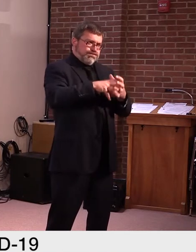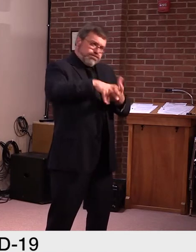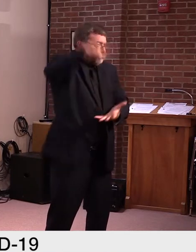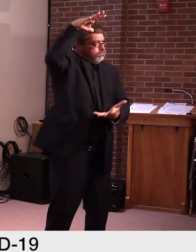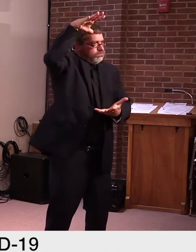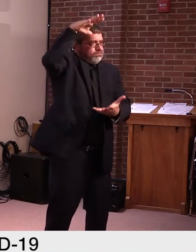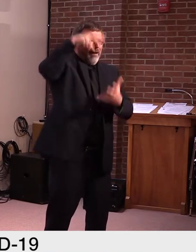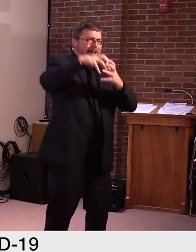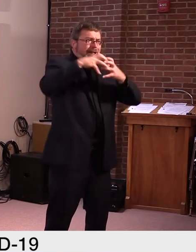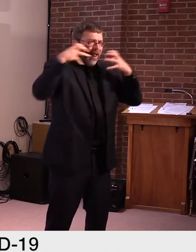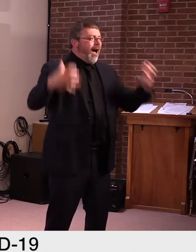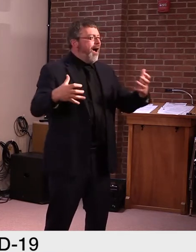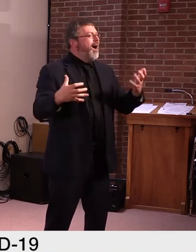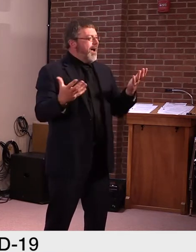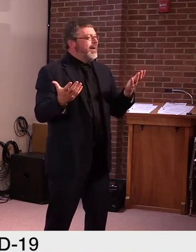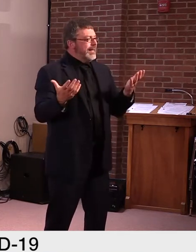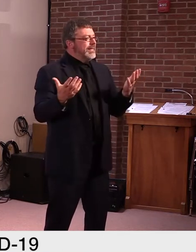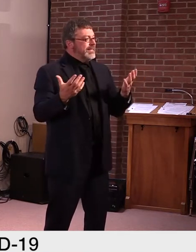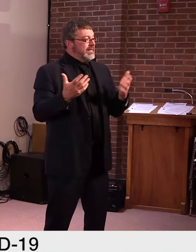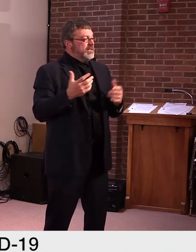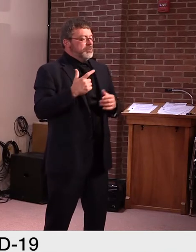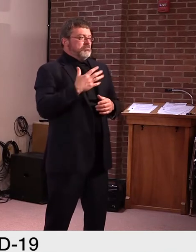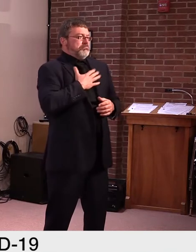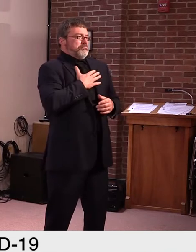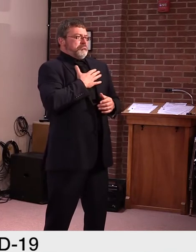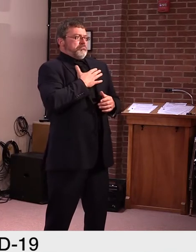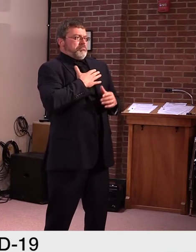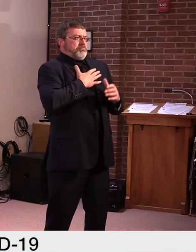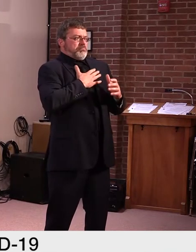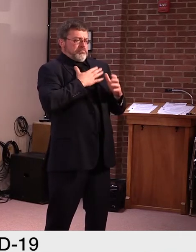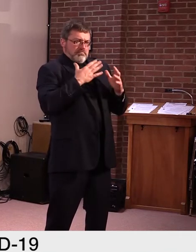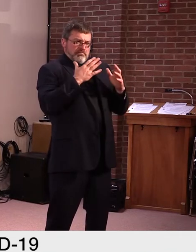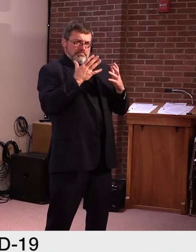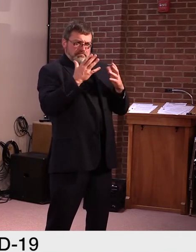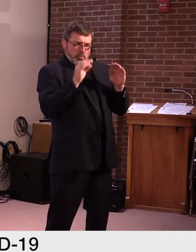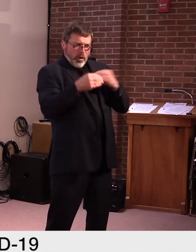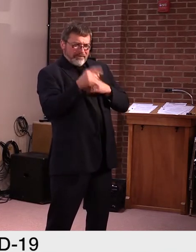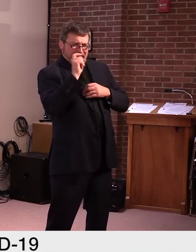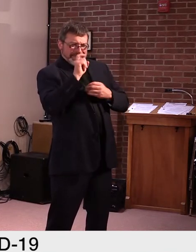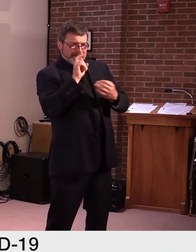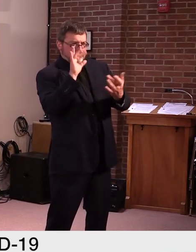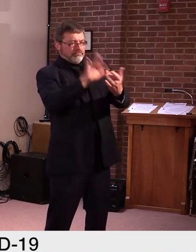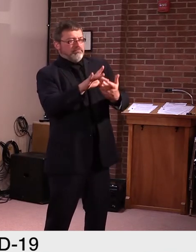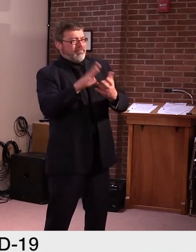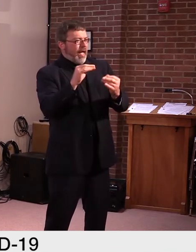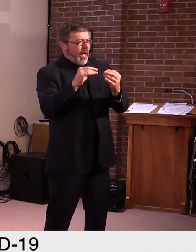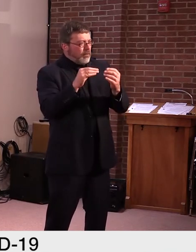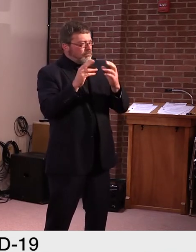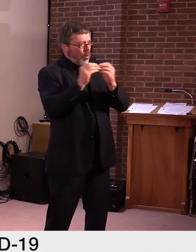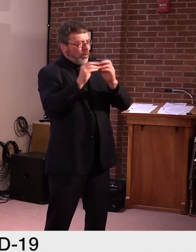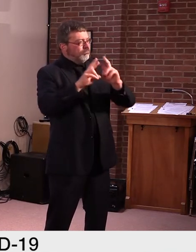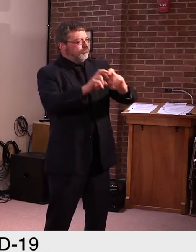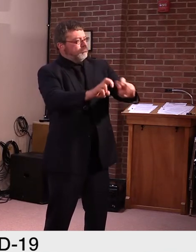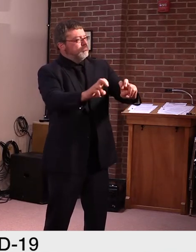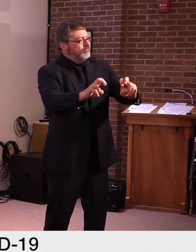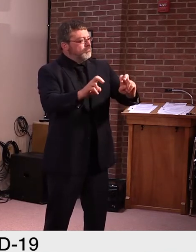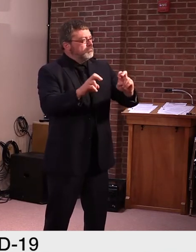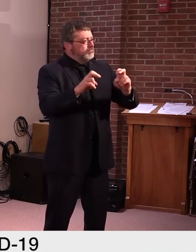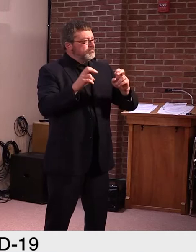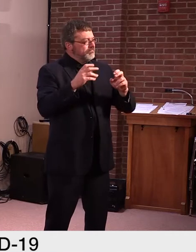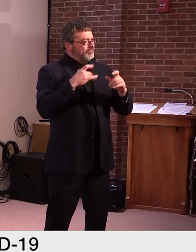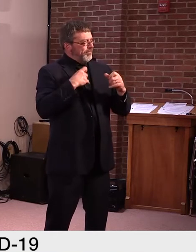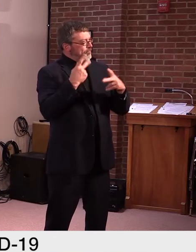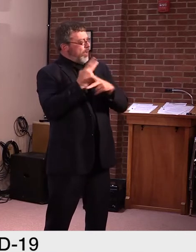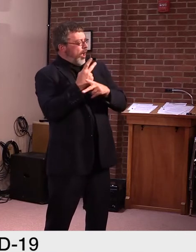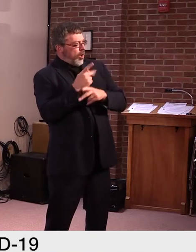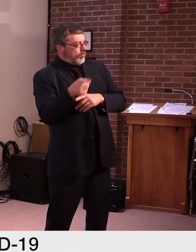I'll make sure my office calls you because we would like to follow up on that and just find out what are, what's happening. We've instituted,